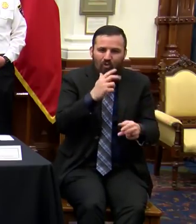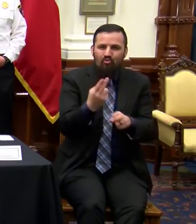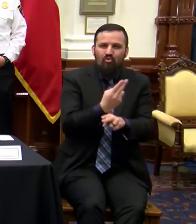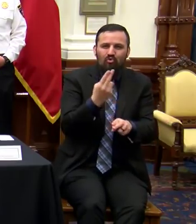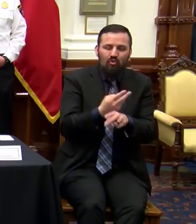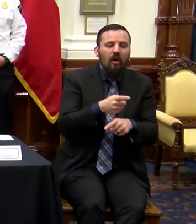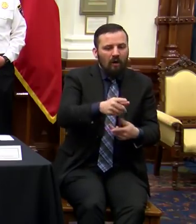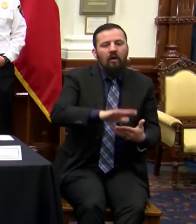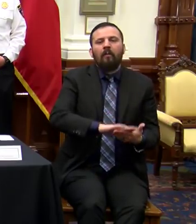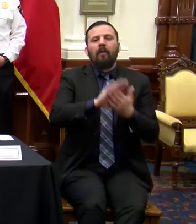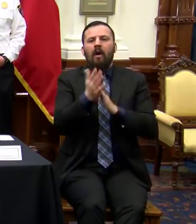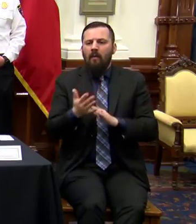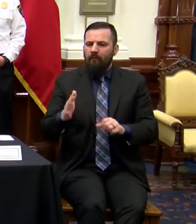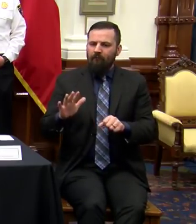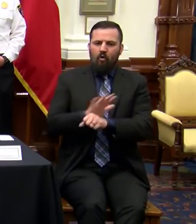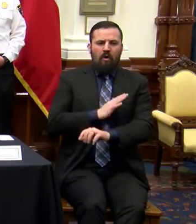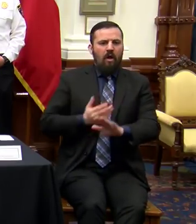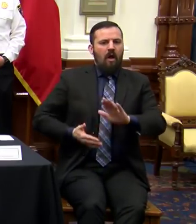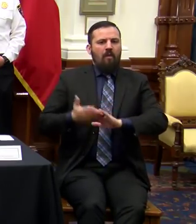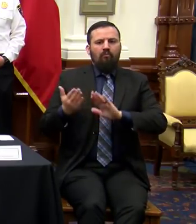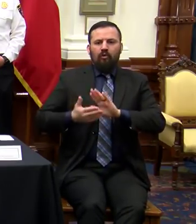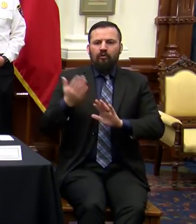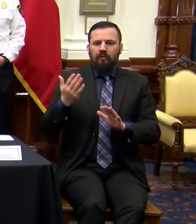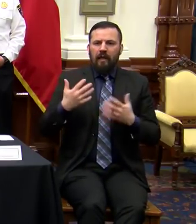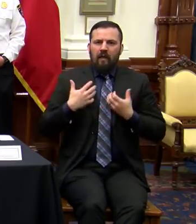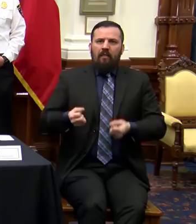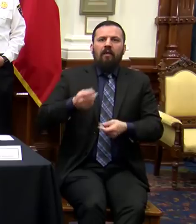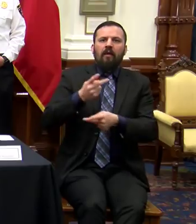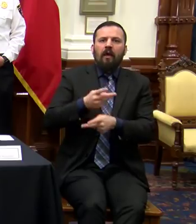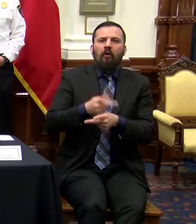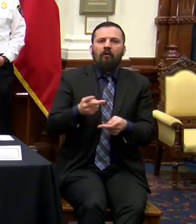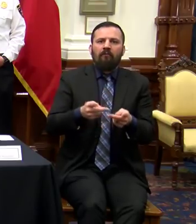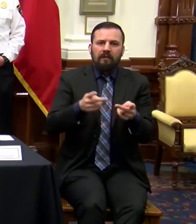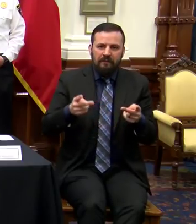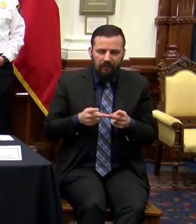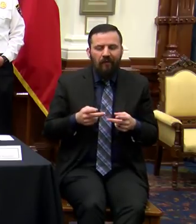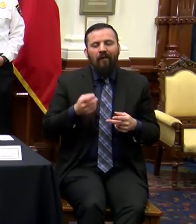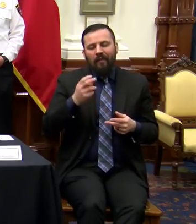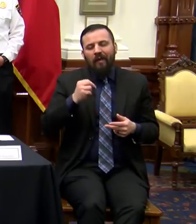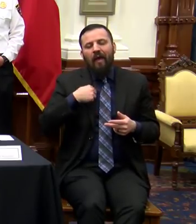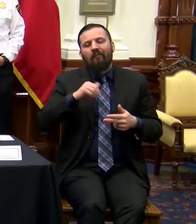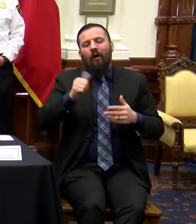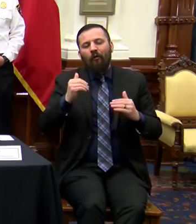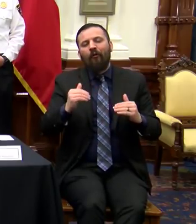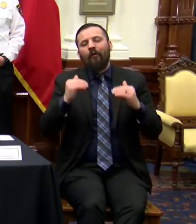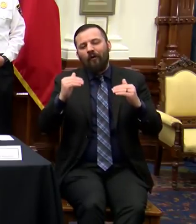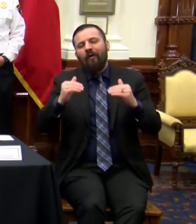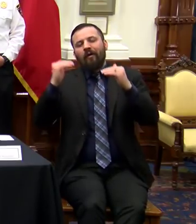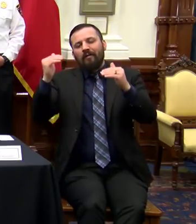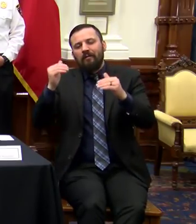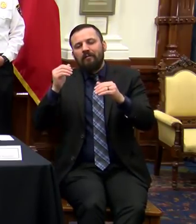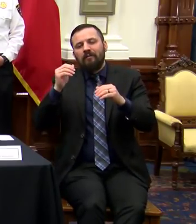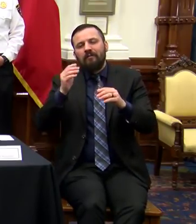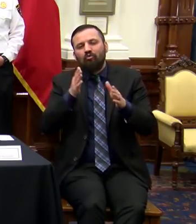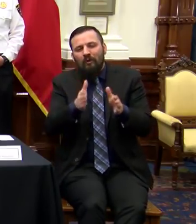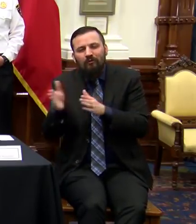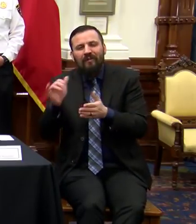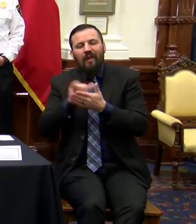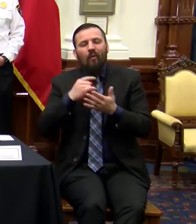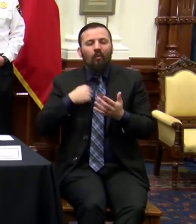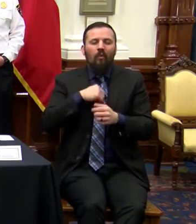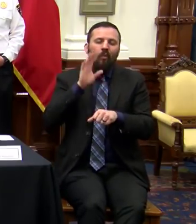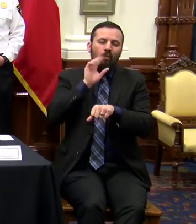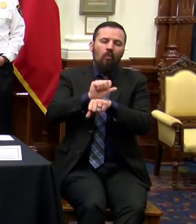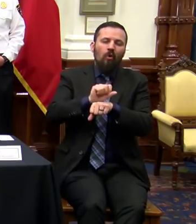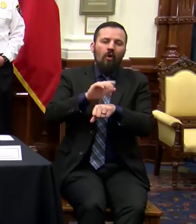fully operational healthcare facilities. And then there are second and third tier strategies that we'll be working on after that, such as